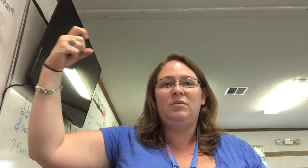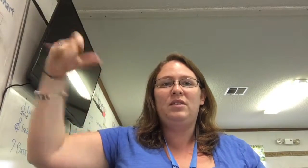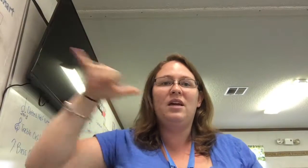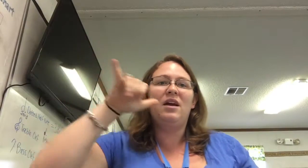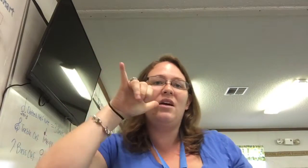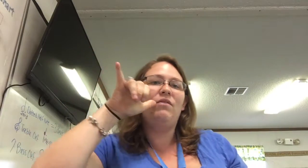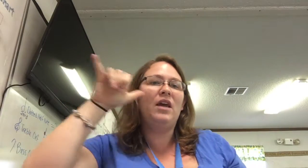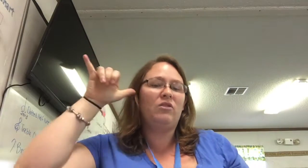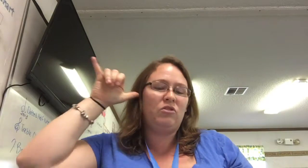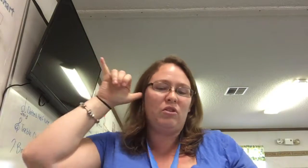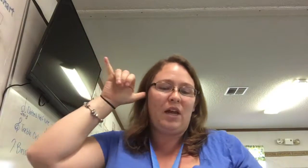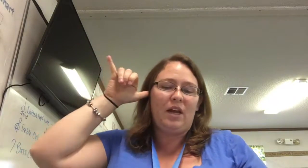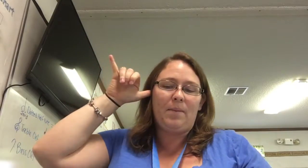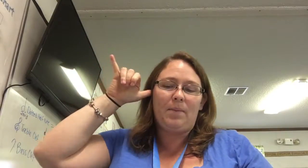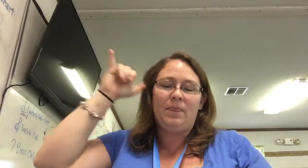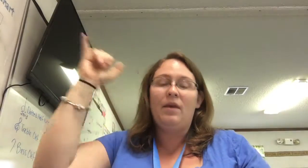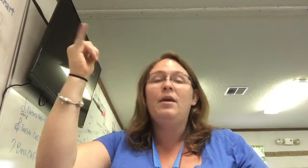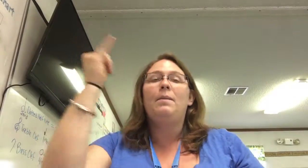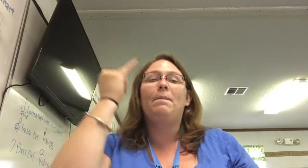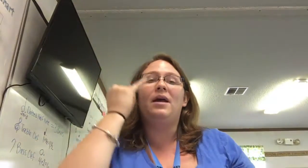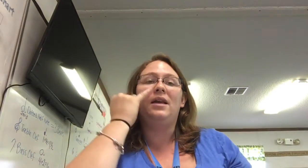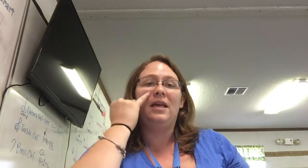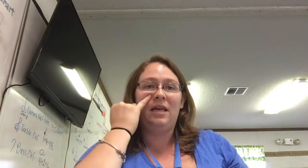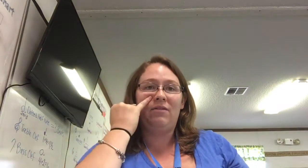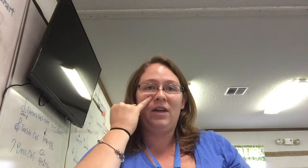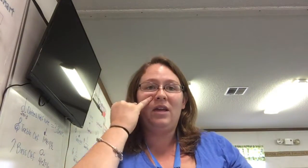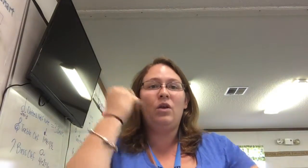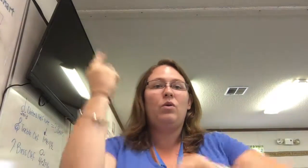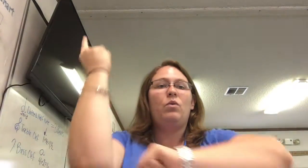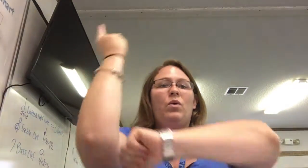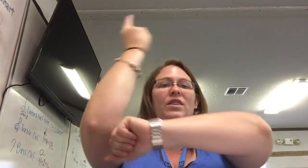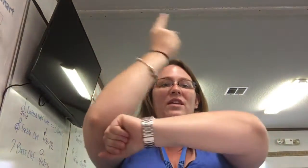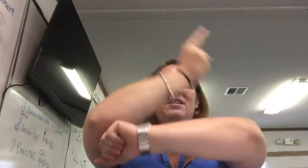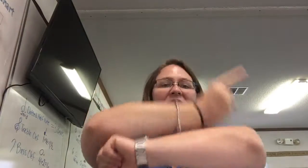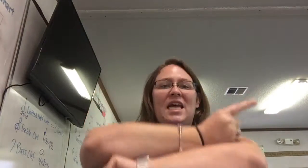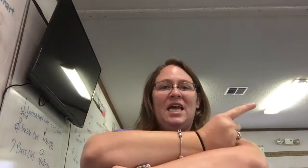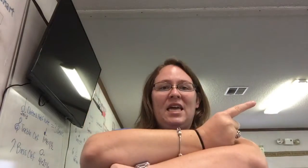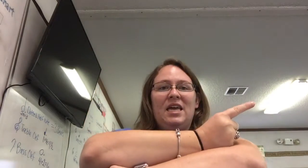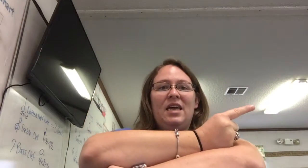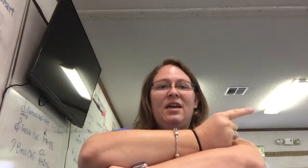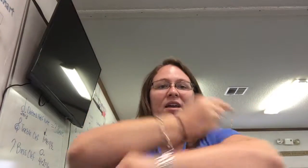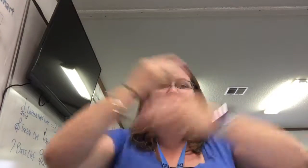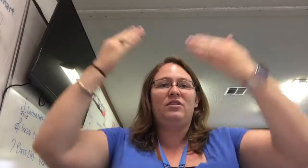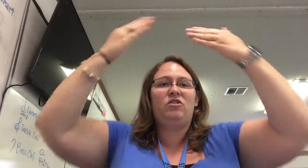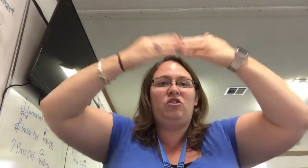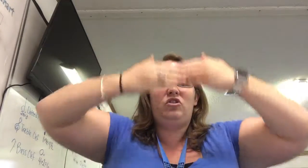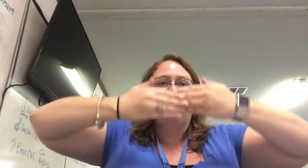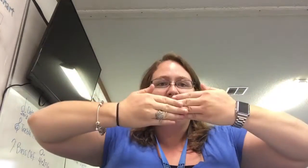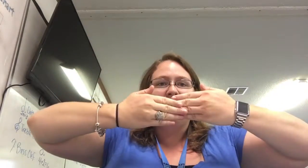of yesterday. But even when the day is dark